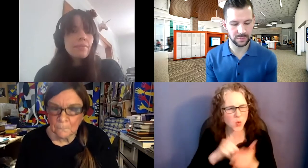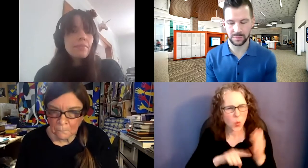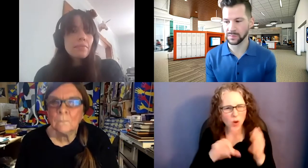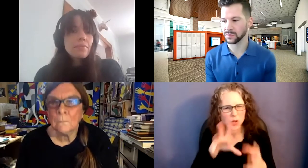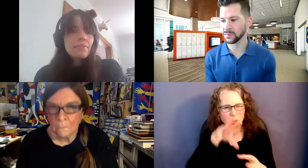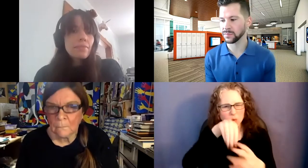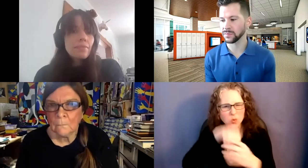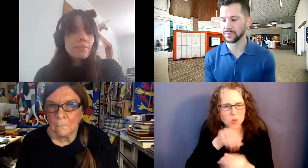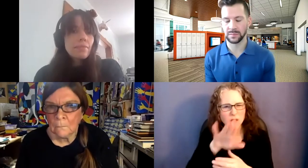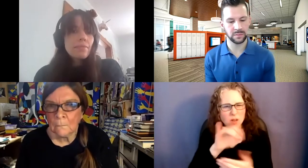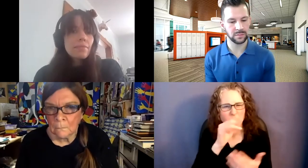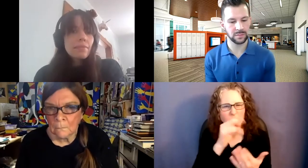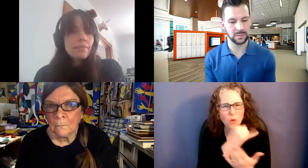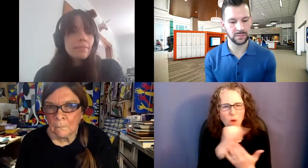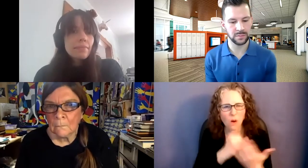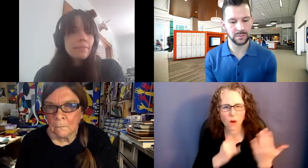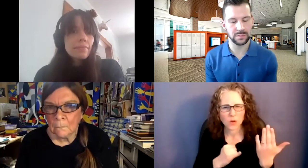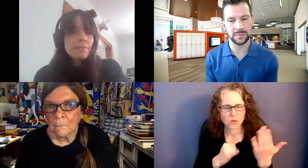Nancy signing.